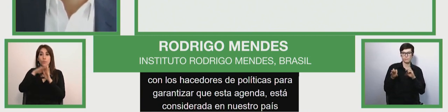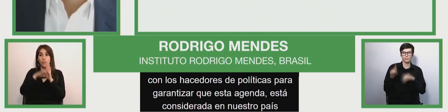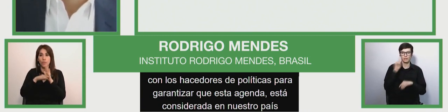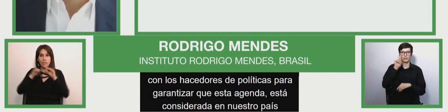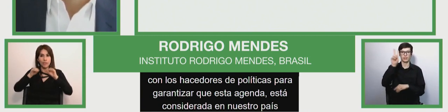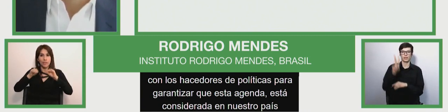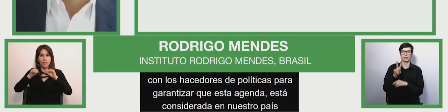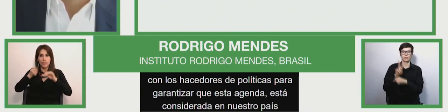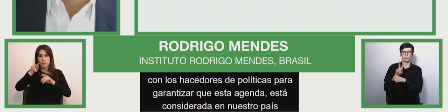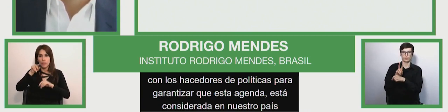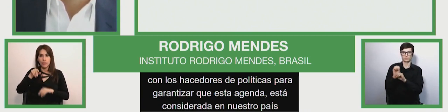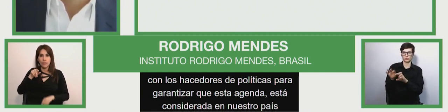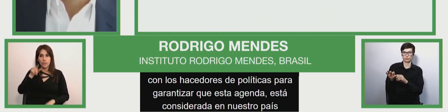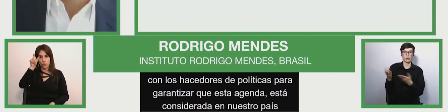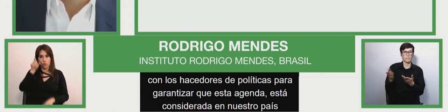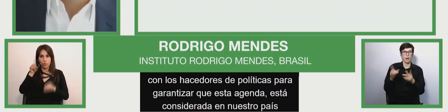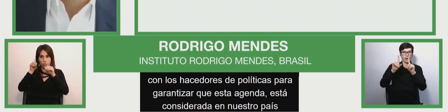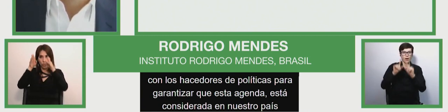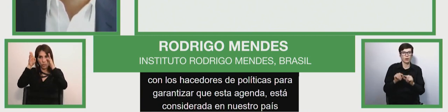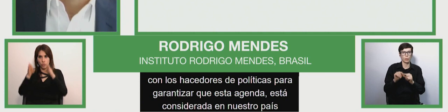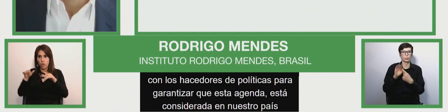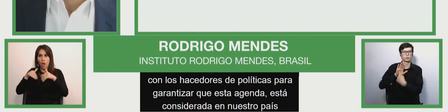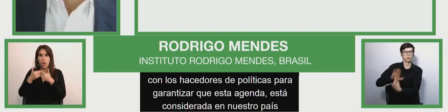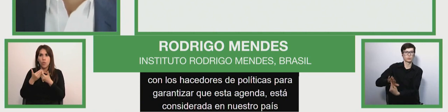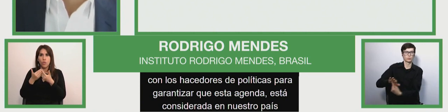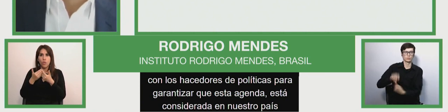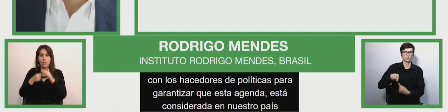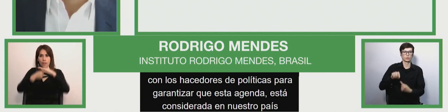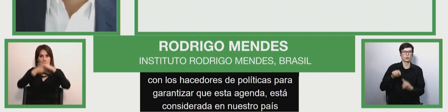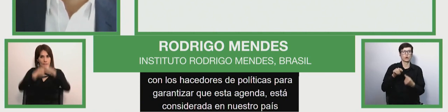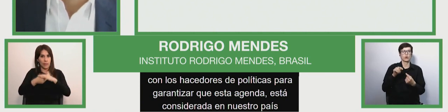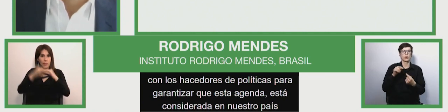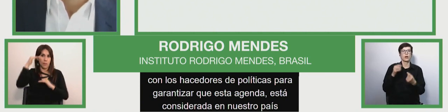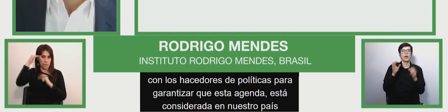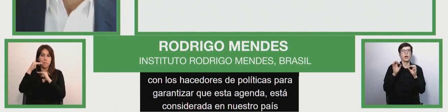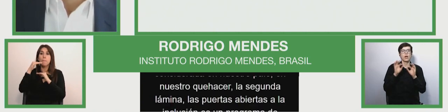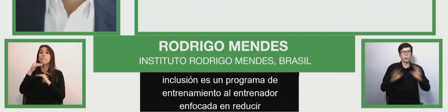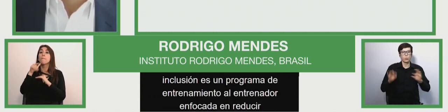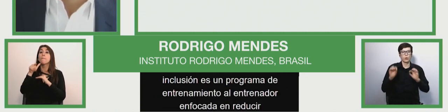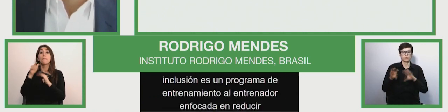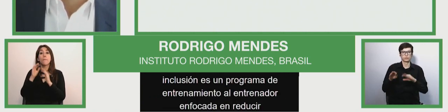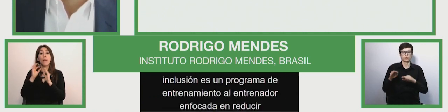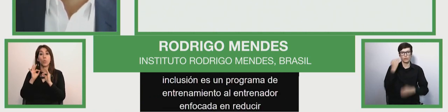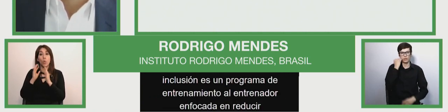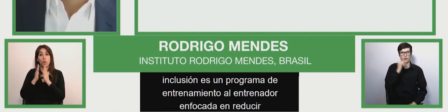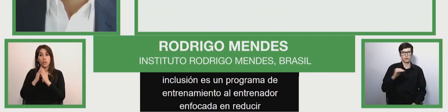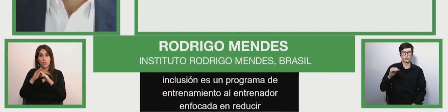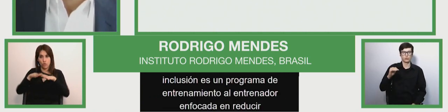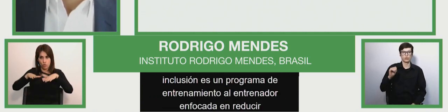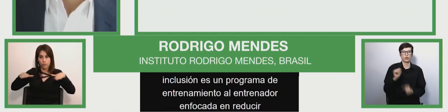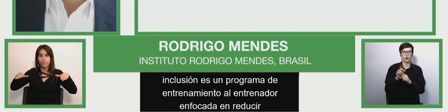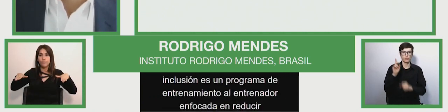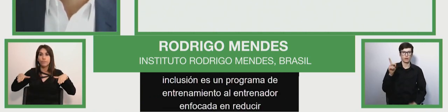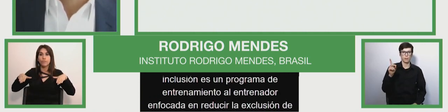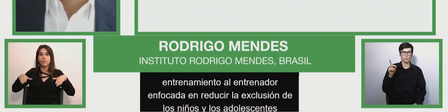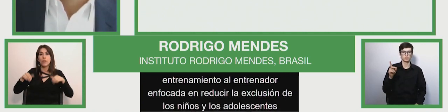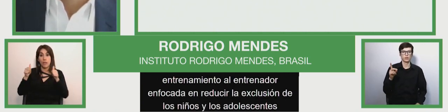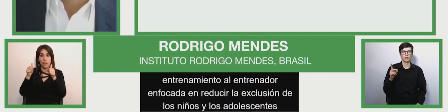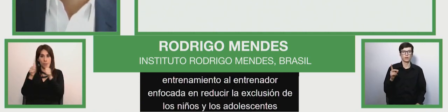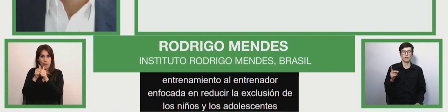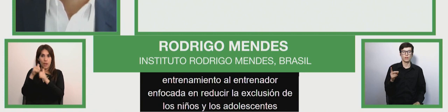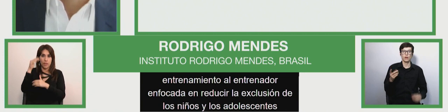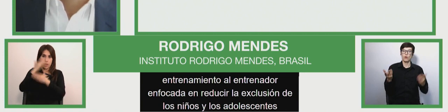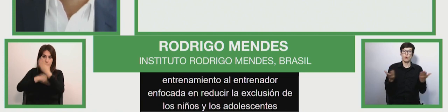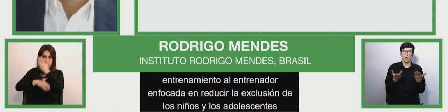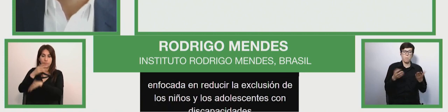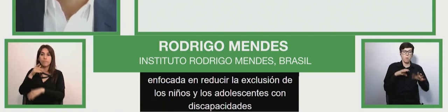The Open Doors to Inclusion is a teacher training program focused on reducing the